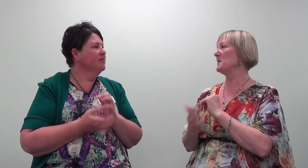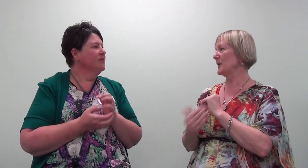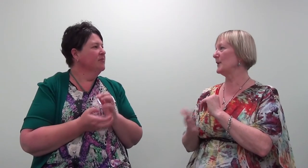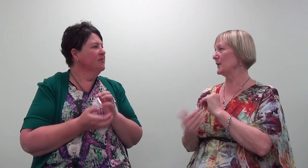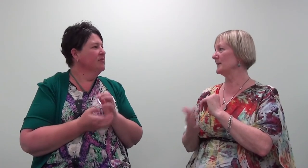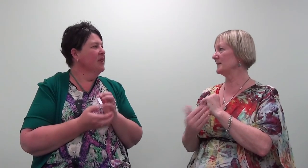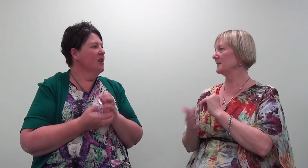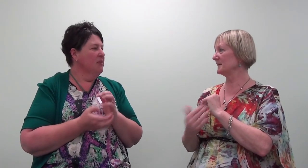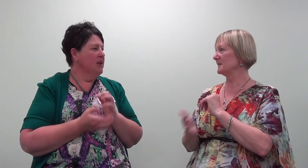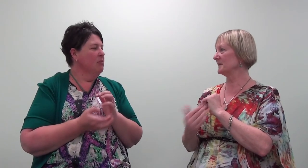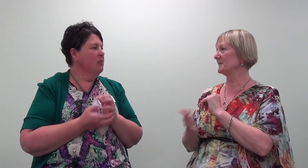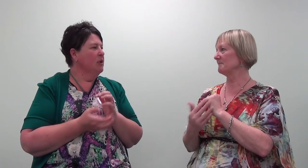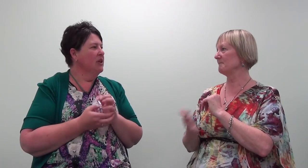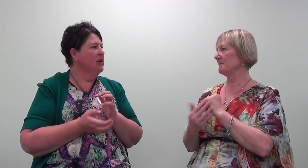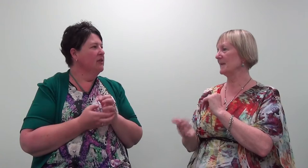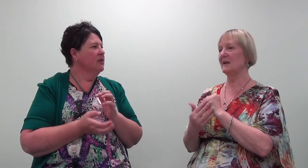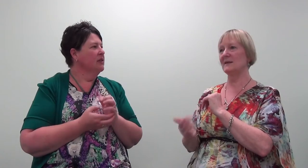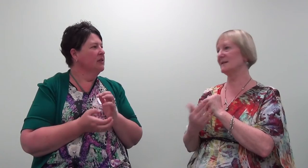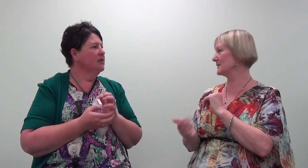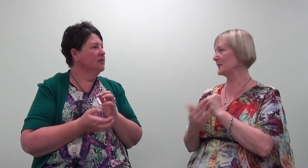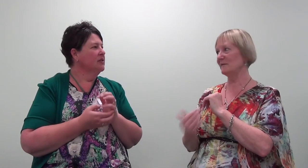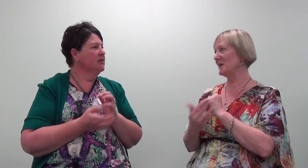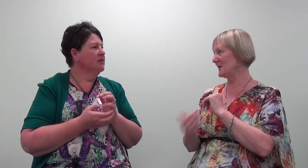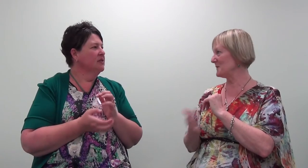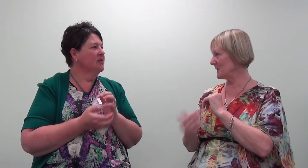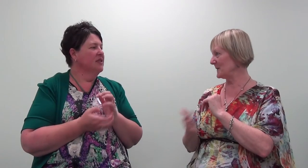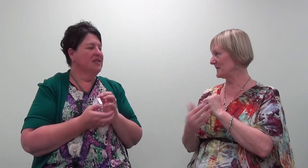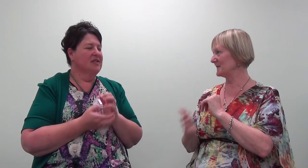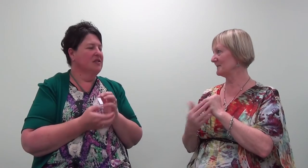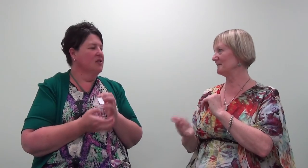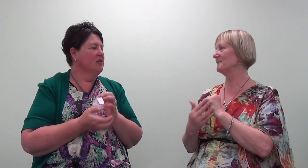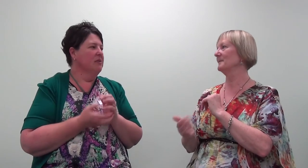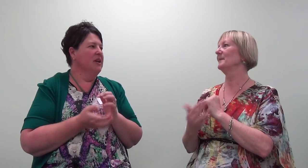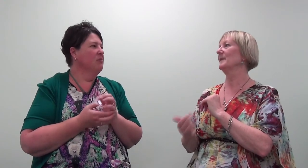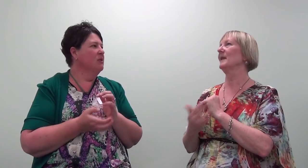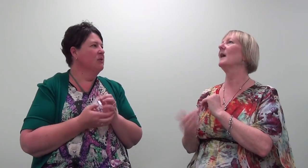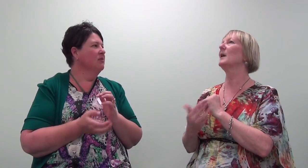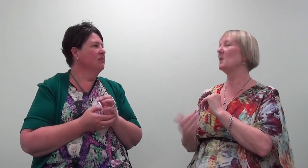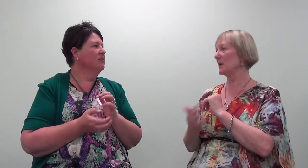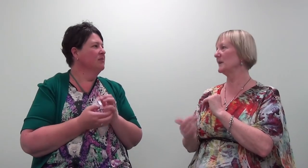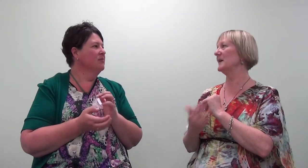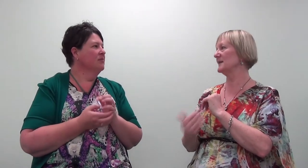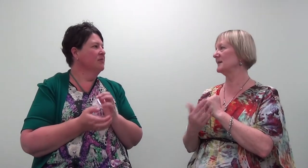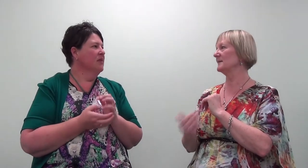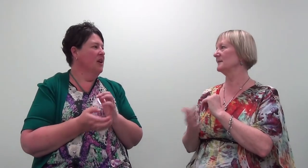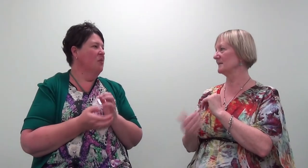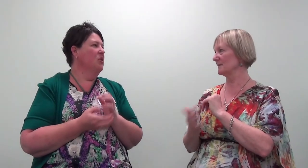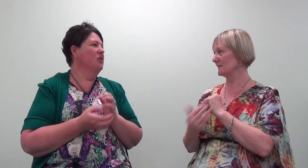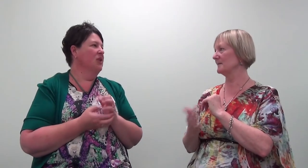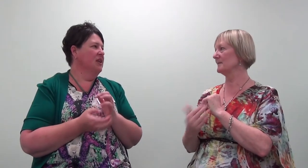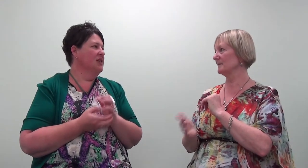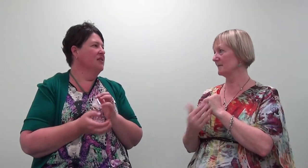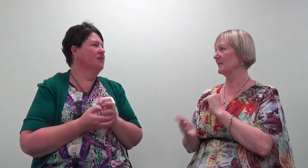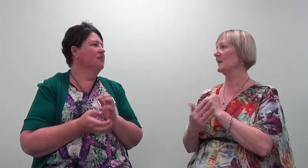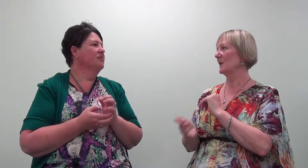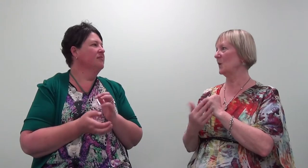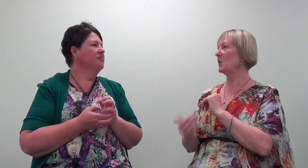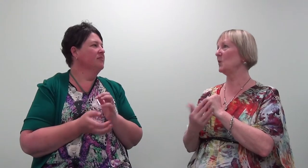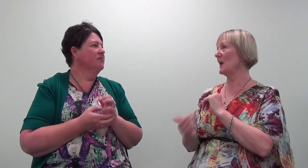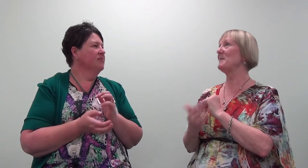my body know. And I'm letting my body know. It doesn't serve me anymore. It doesn't serve me anymore. And I want to release it. And I want to release it. All the way